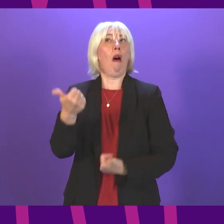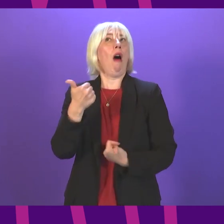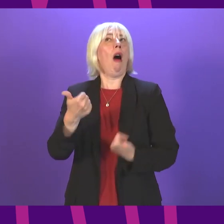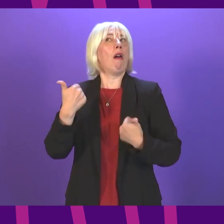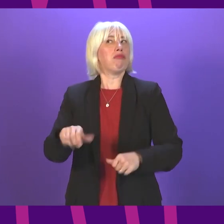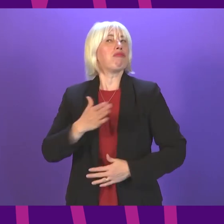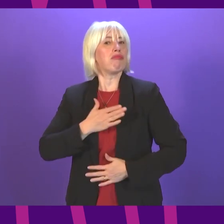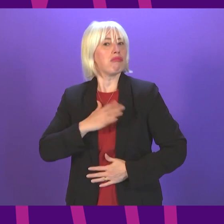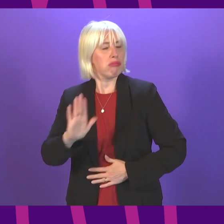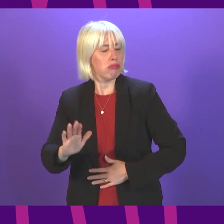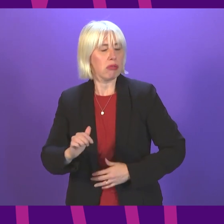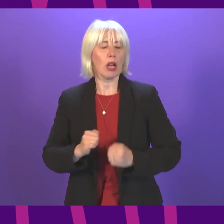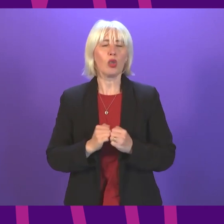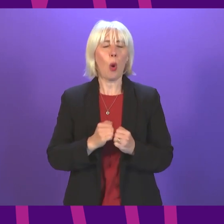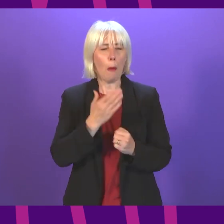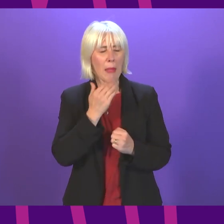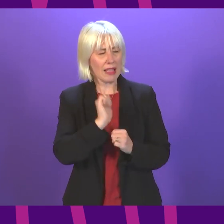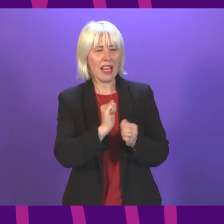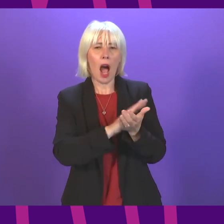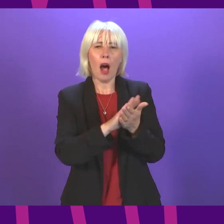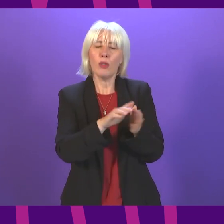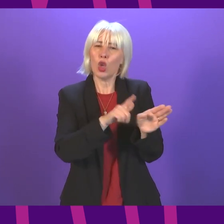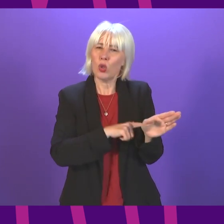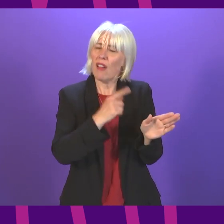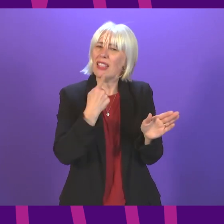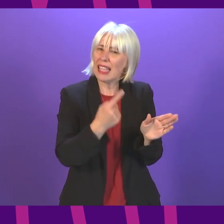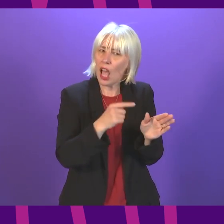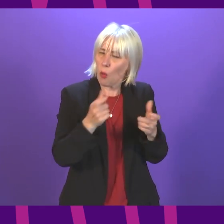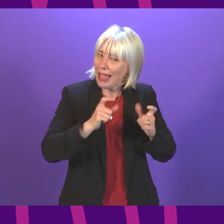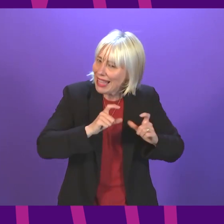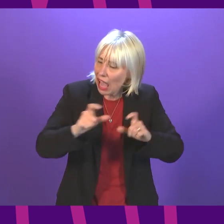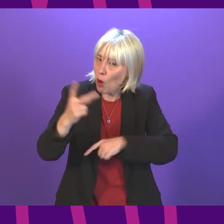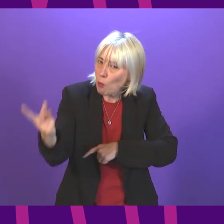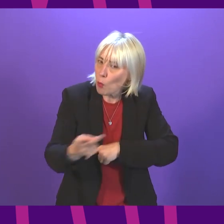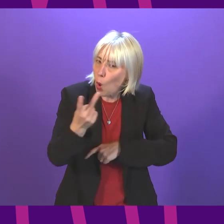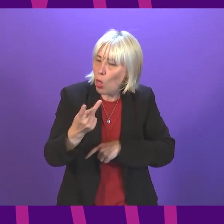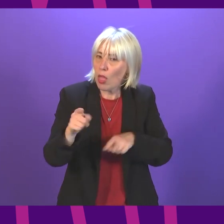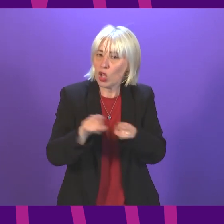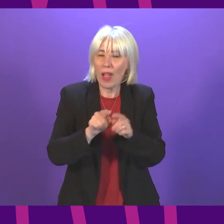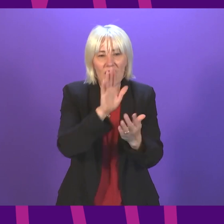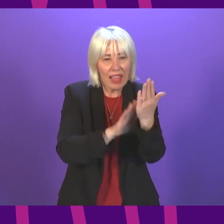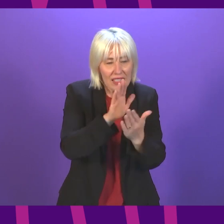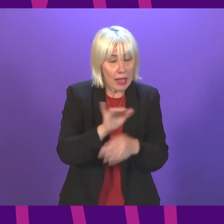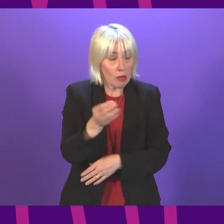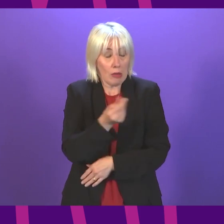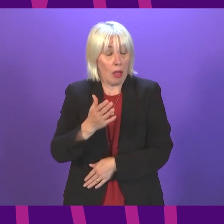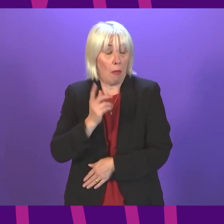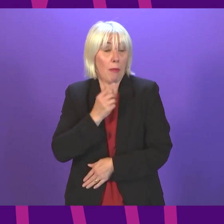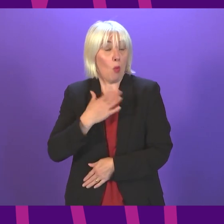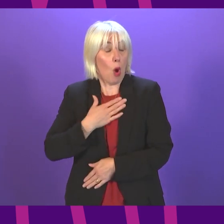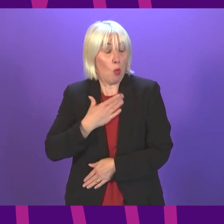contact their GP. Can the Health Secretary confirm that these new avenues will be maintained after the pandemic for those who choose to use them?